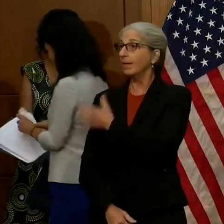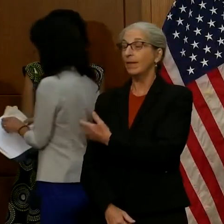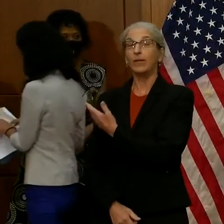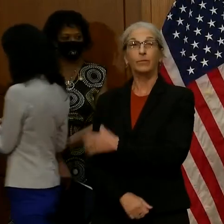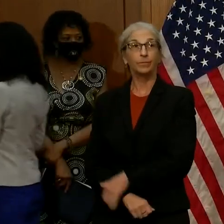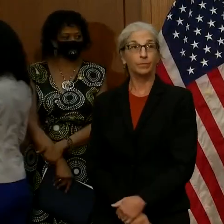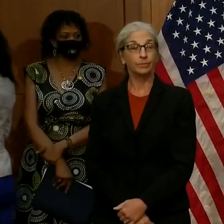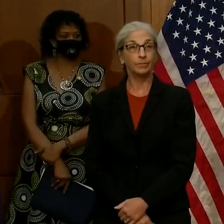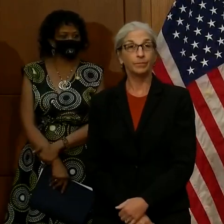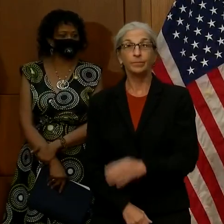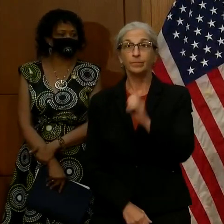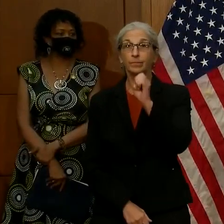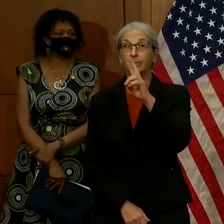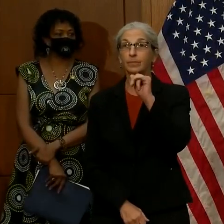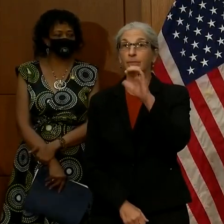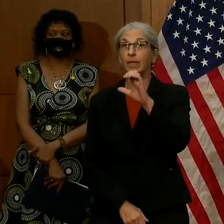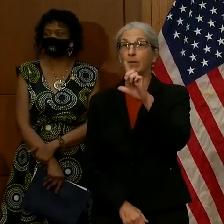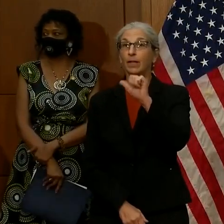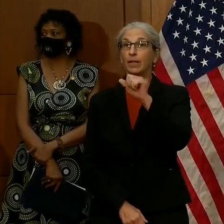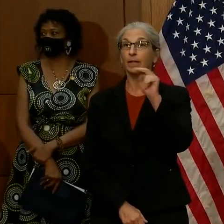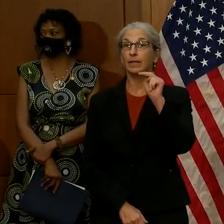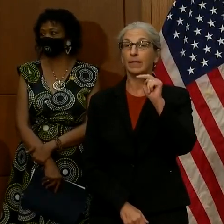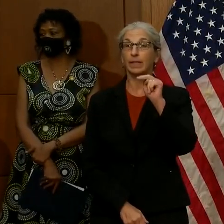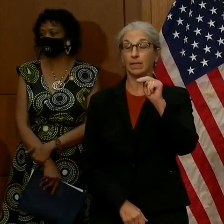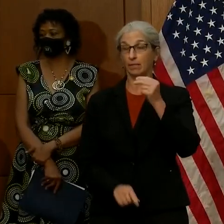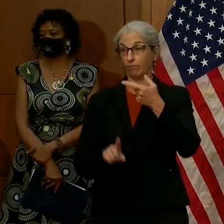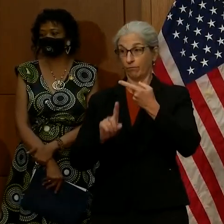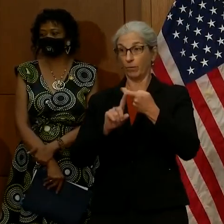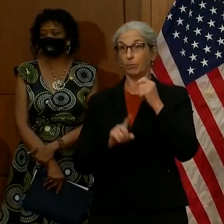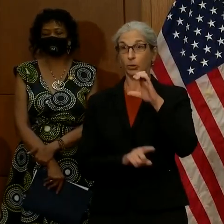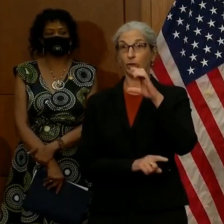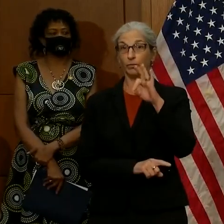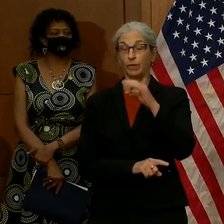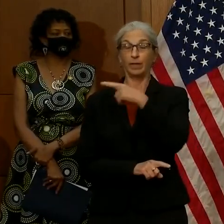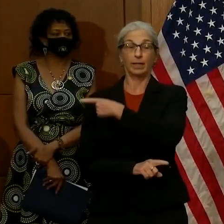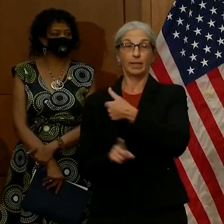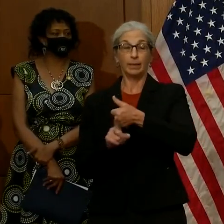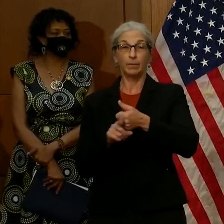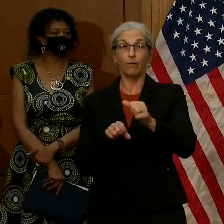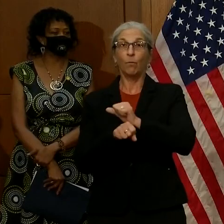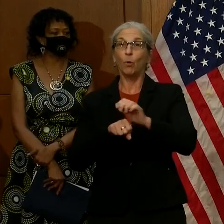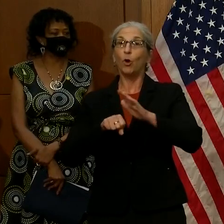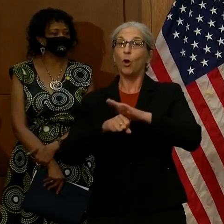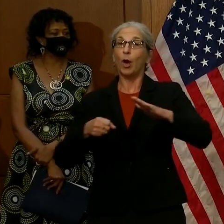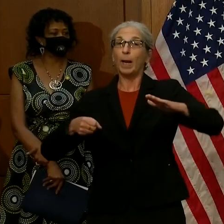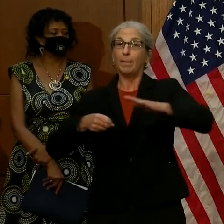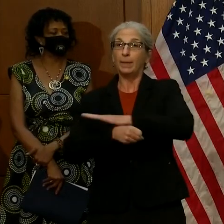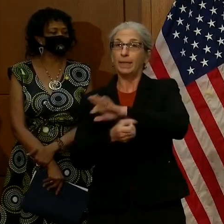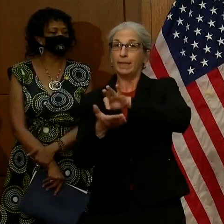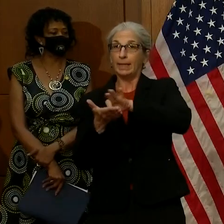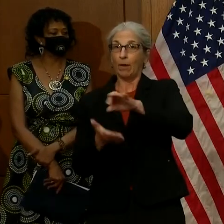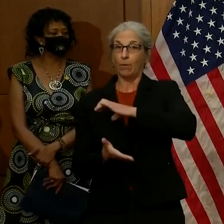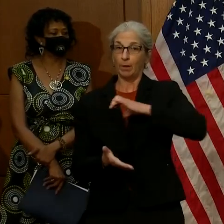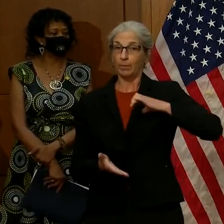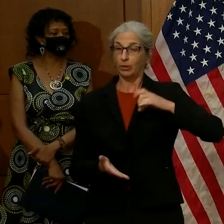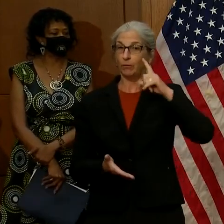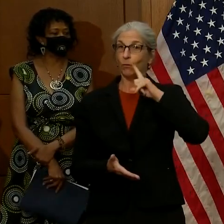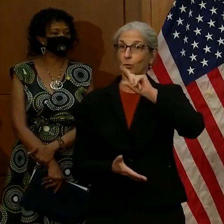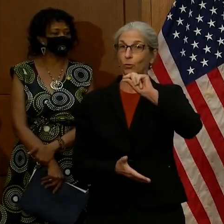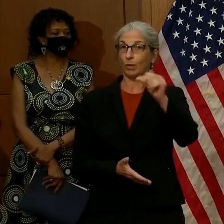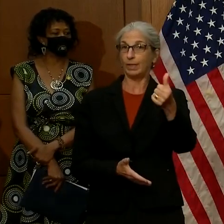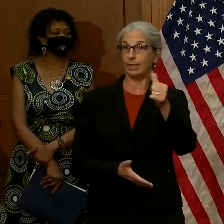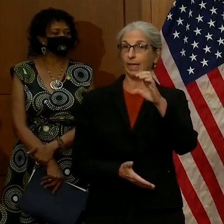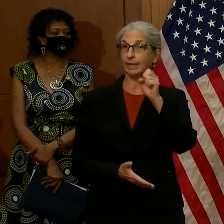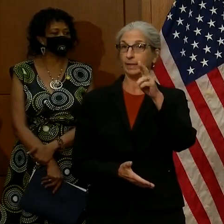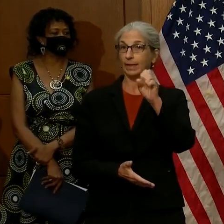Hun. Eric Lynn of Chesterfield served on the Complete Count Commission for the 2010 census, and also has a decade of service on the